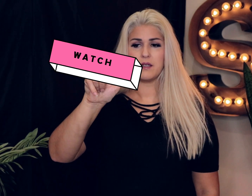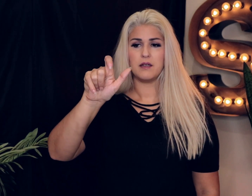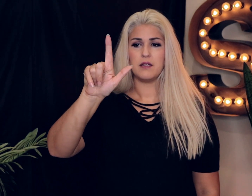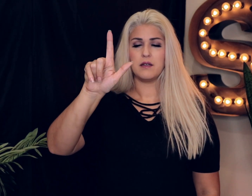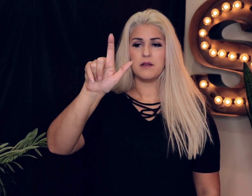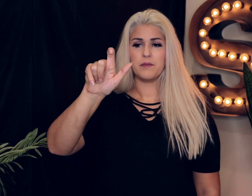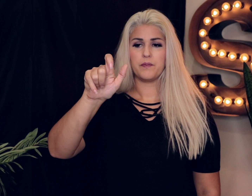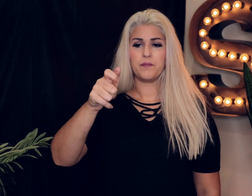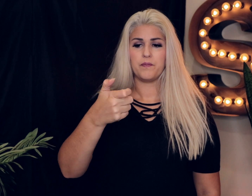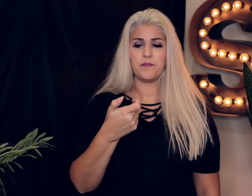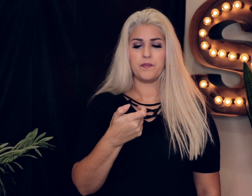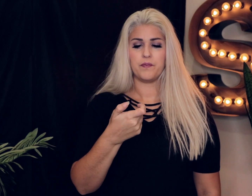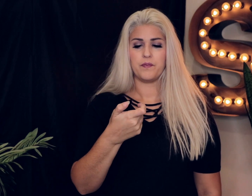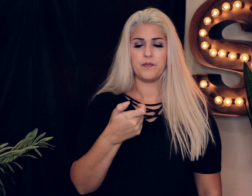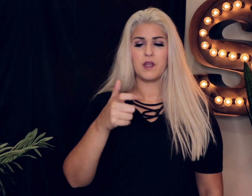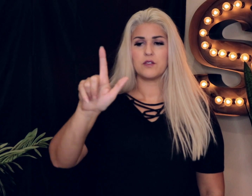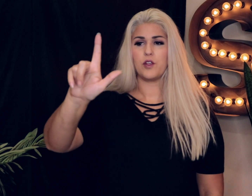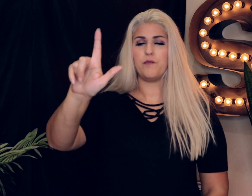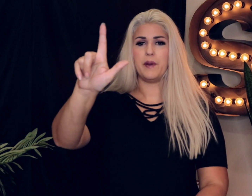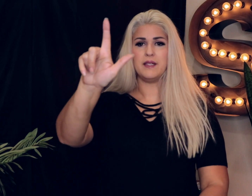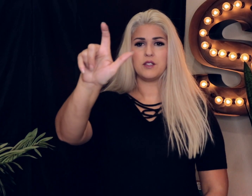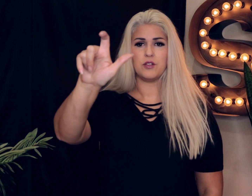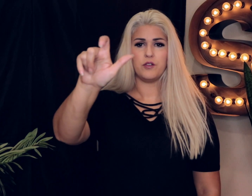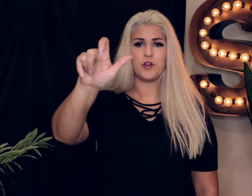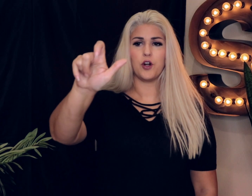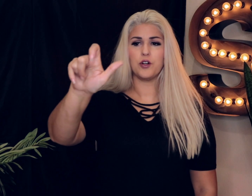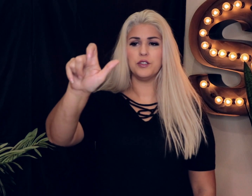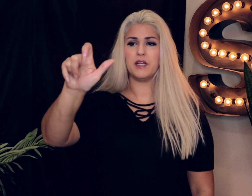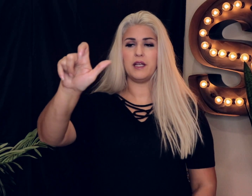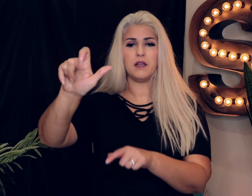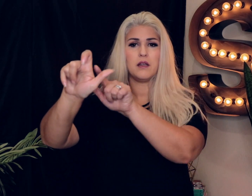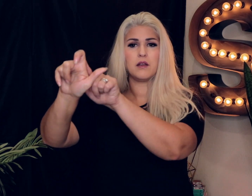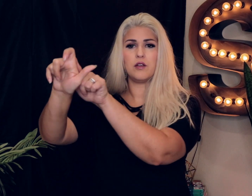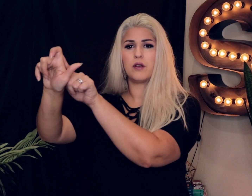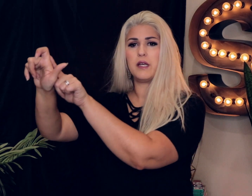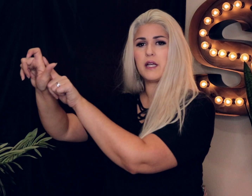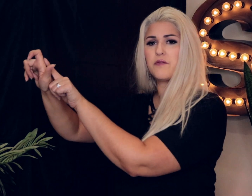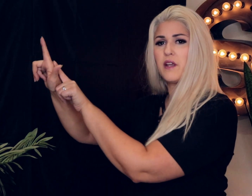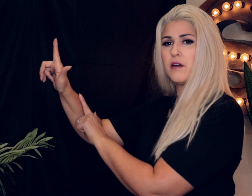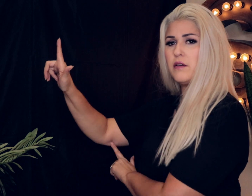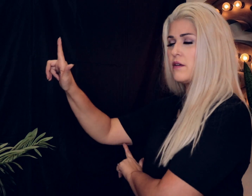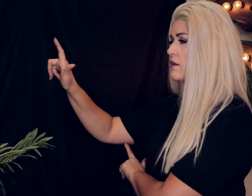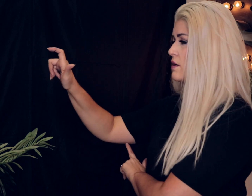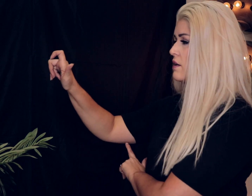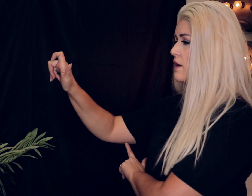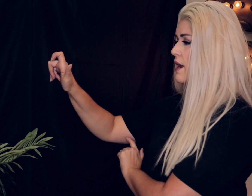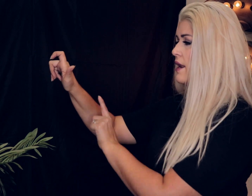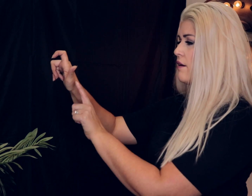so you've bent you've curled in your index finger and now